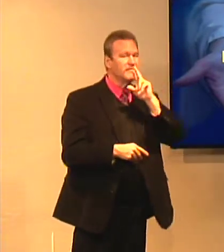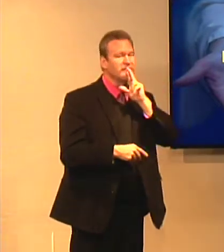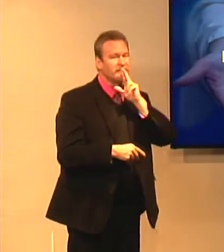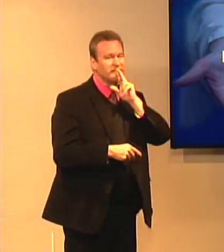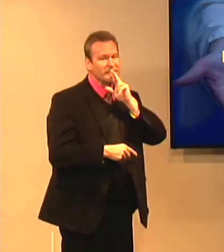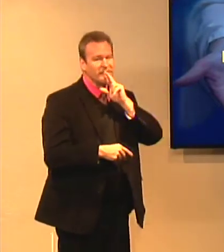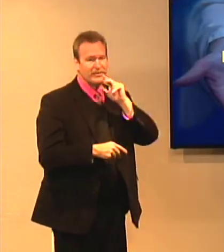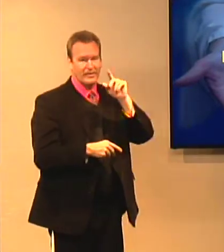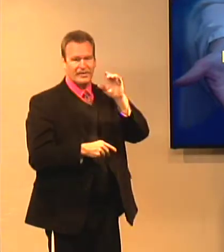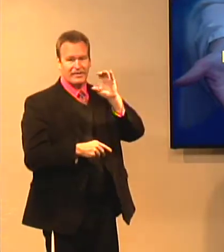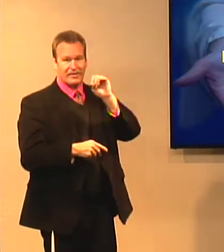And.